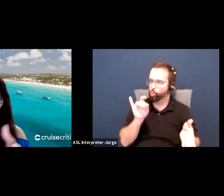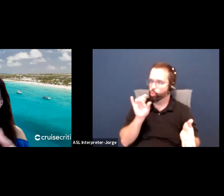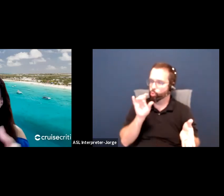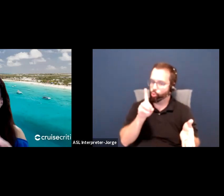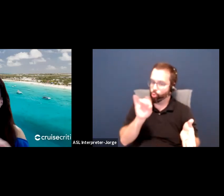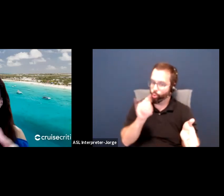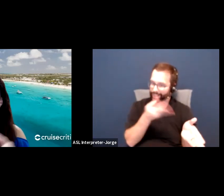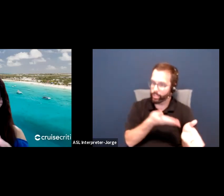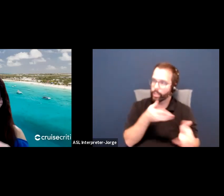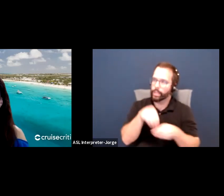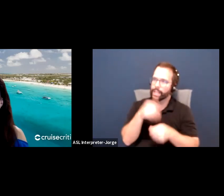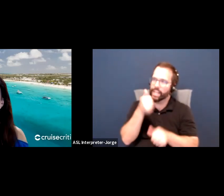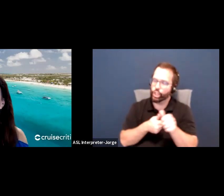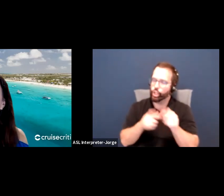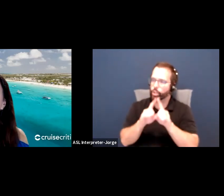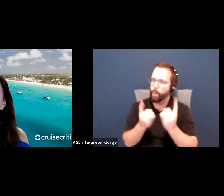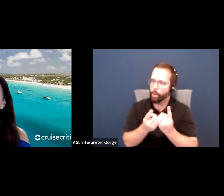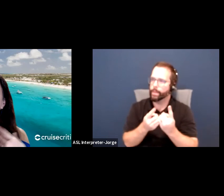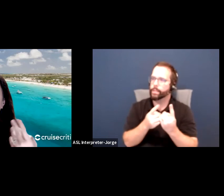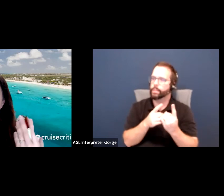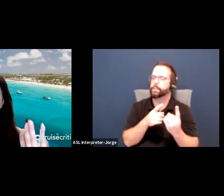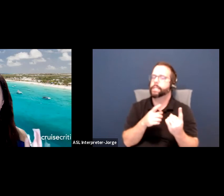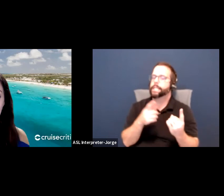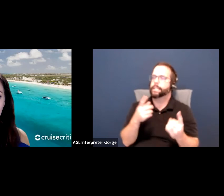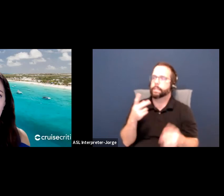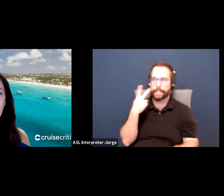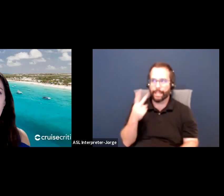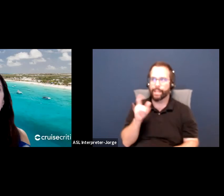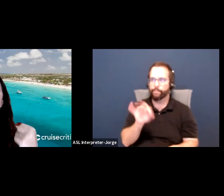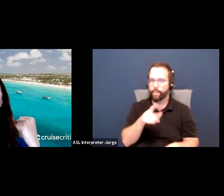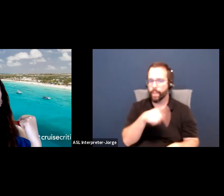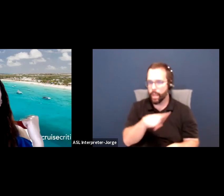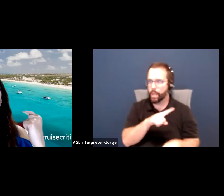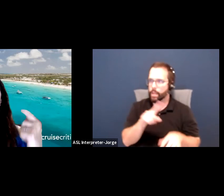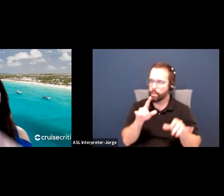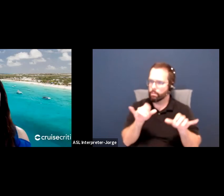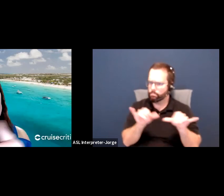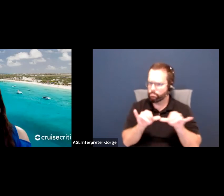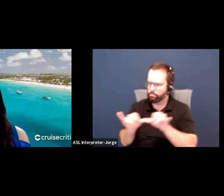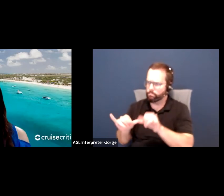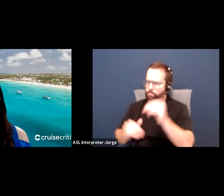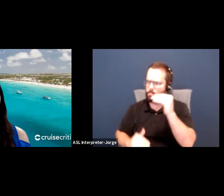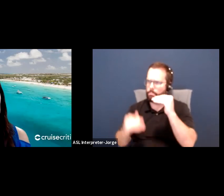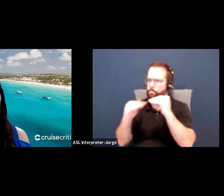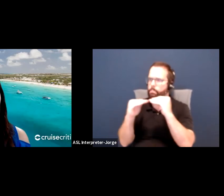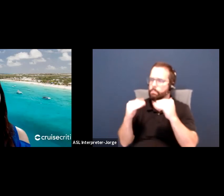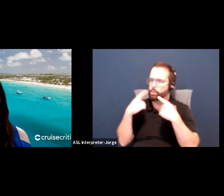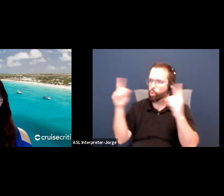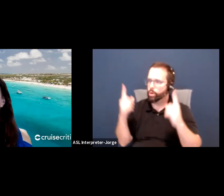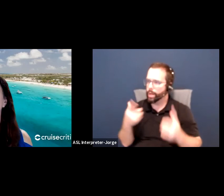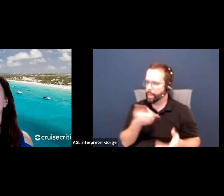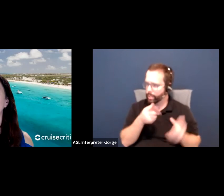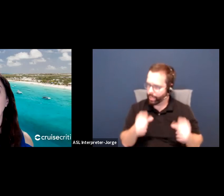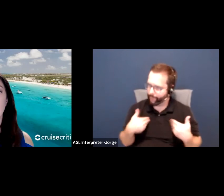people, those are the people who are responsible to see if this goal actually comes to fruition. They can have this little dashboard.